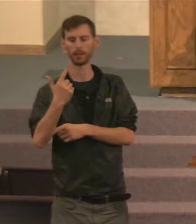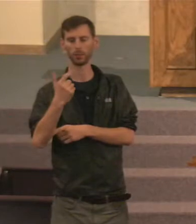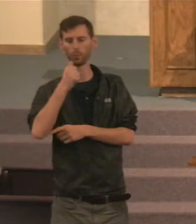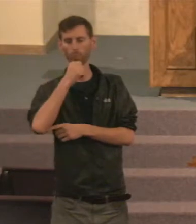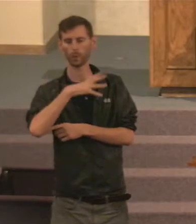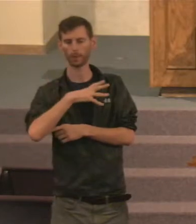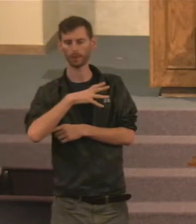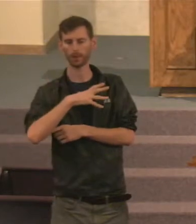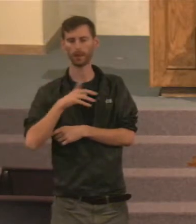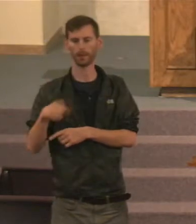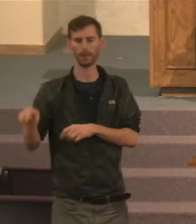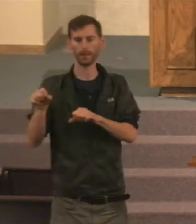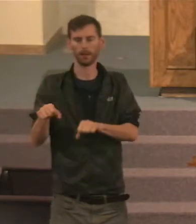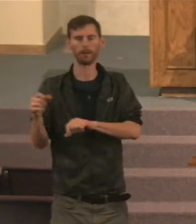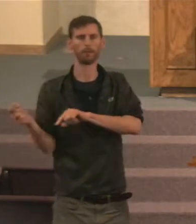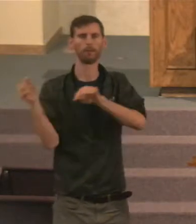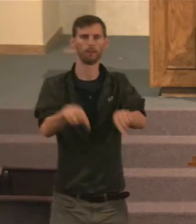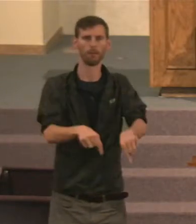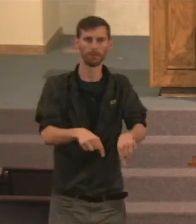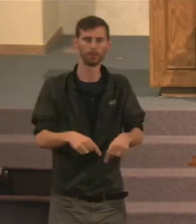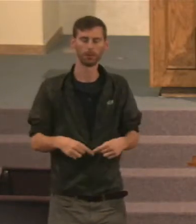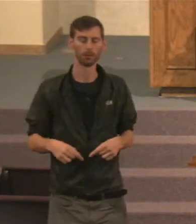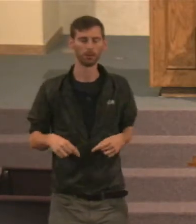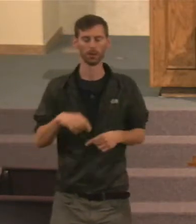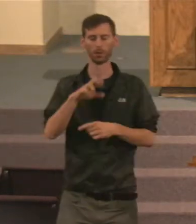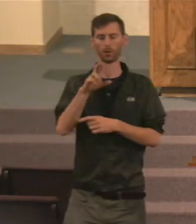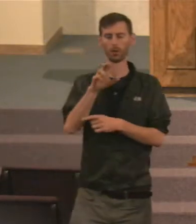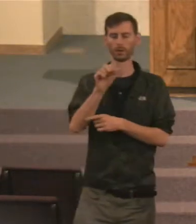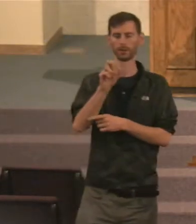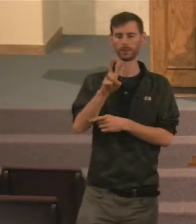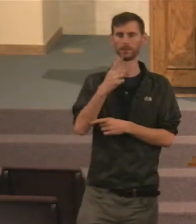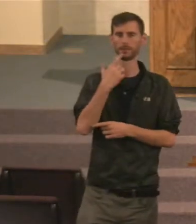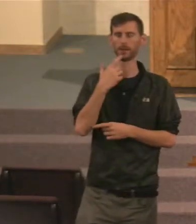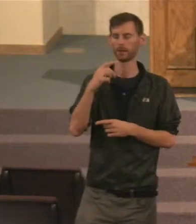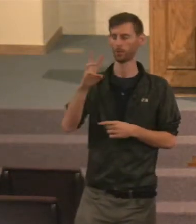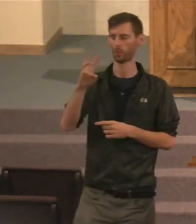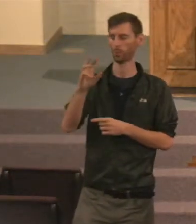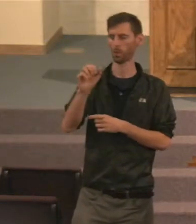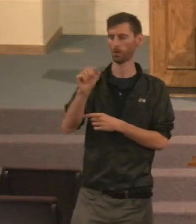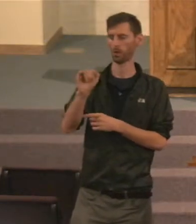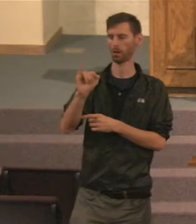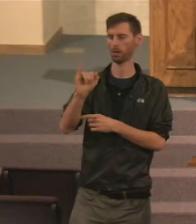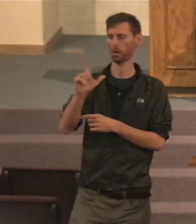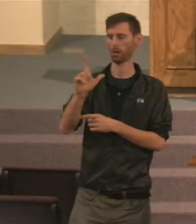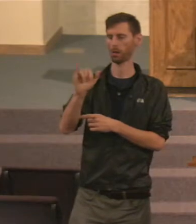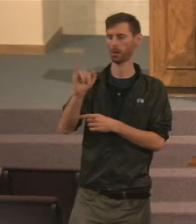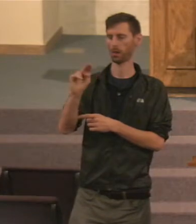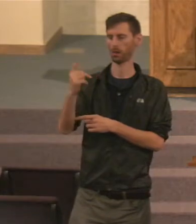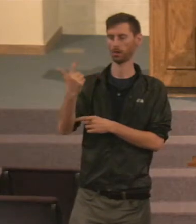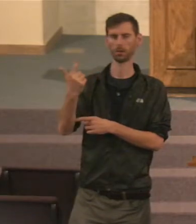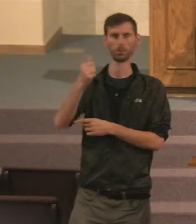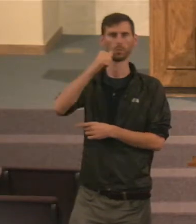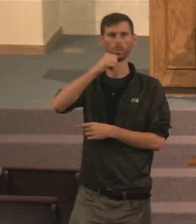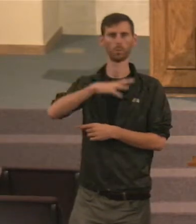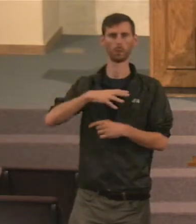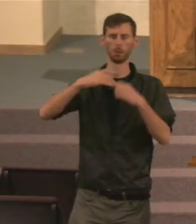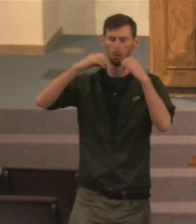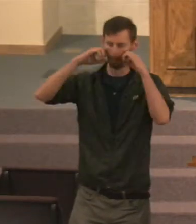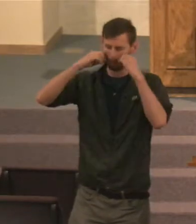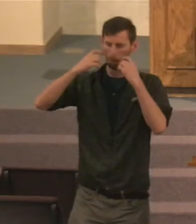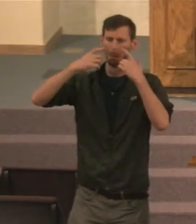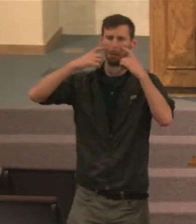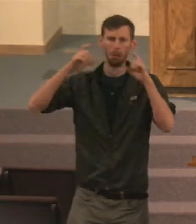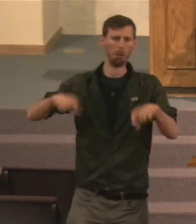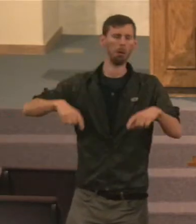Okay. The Revised Standard says the wailing women. So, yeah, so you'd have the